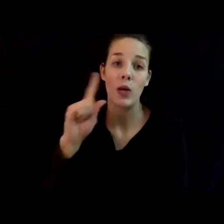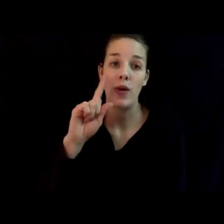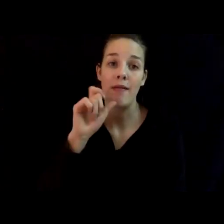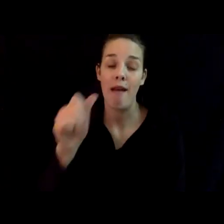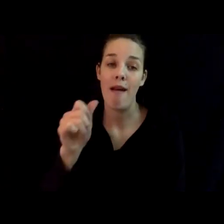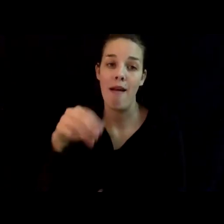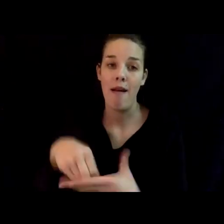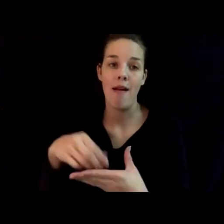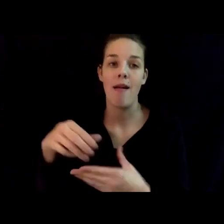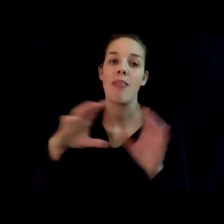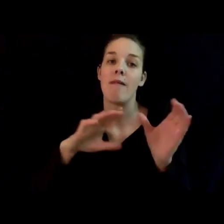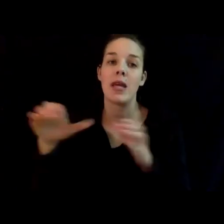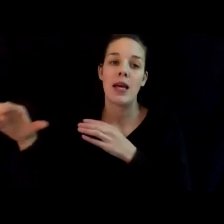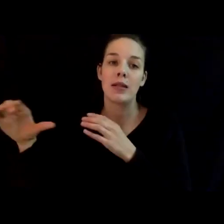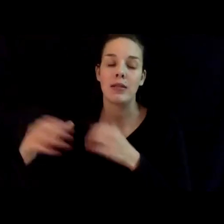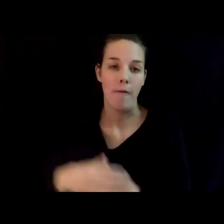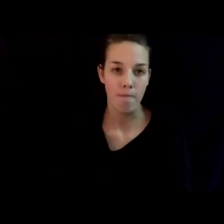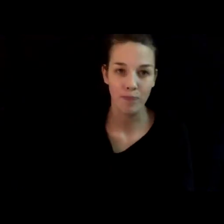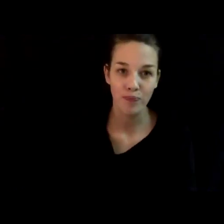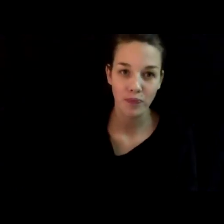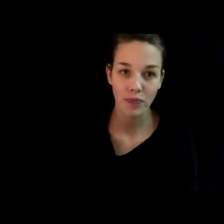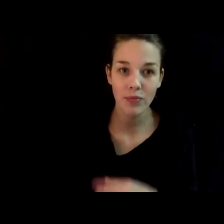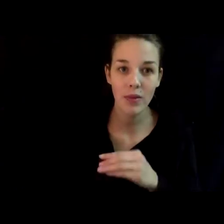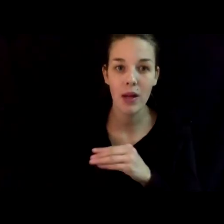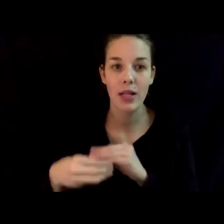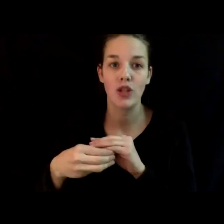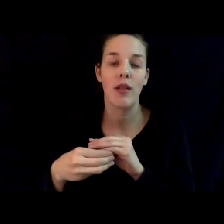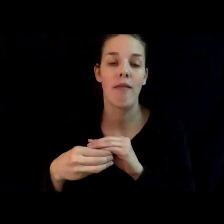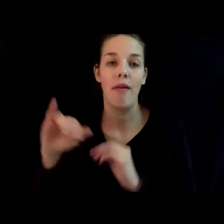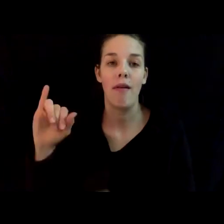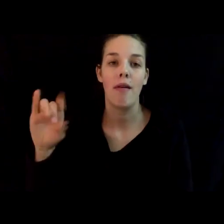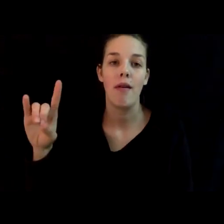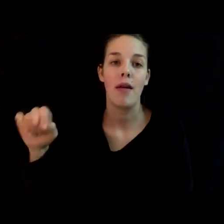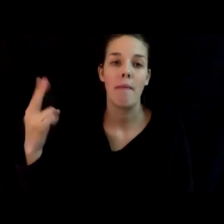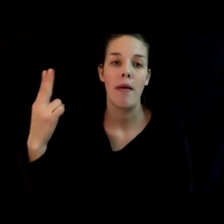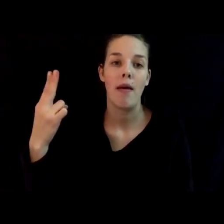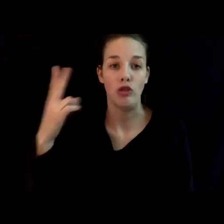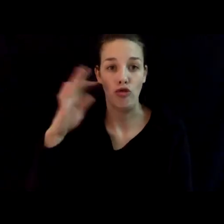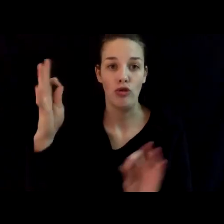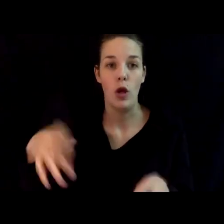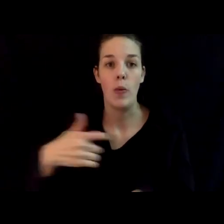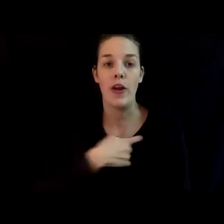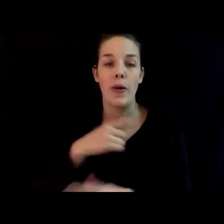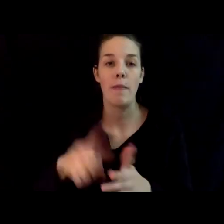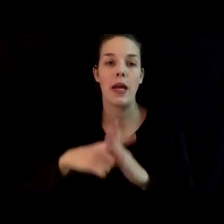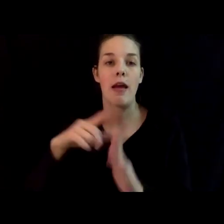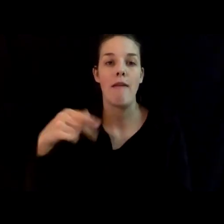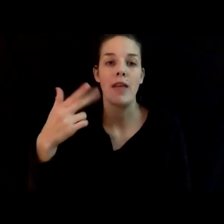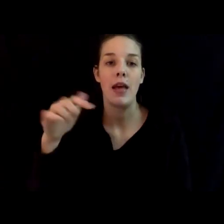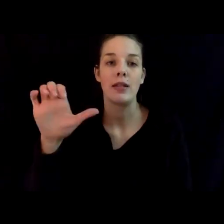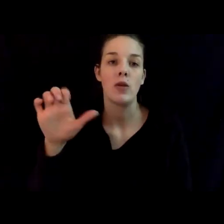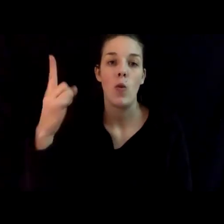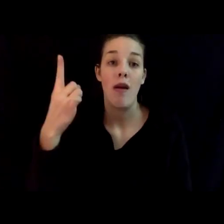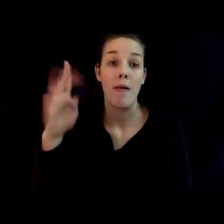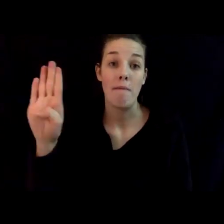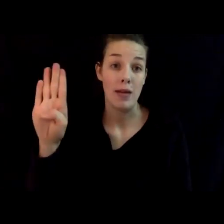the phase categories. Additionally, IDPH has determined that we will begin phase 1b as a state,